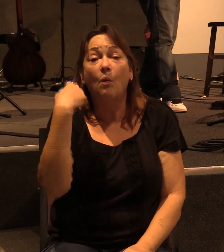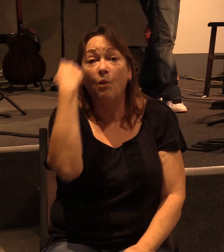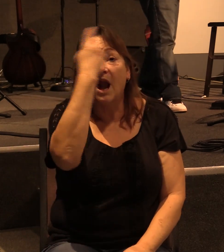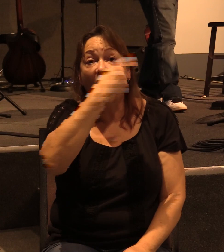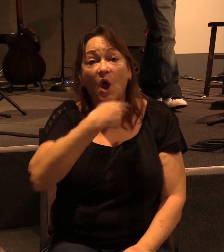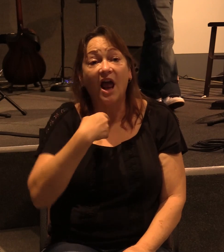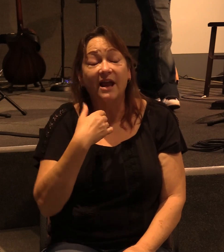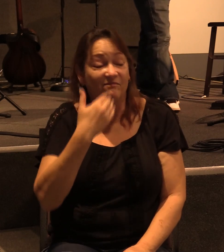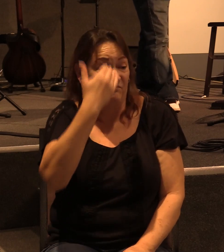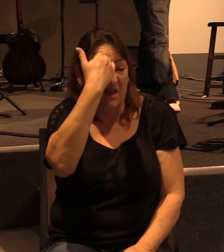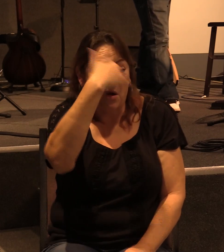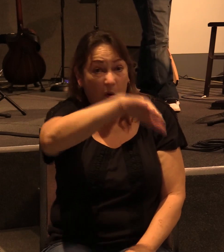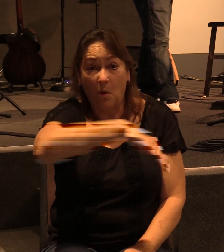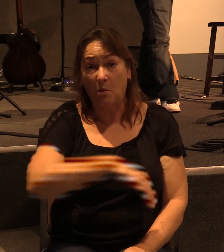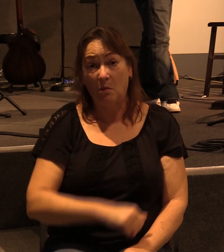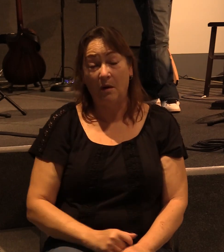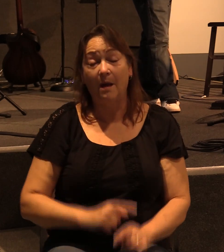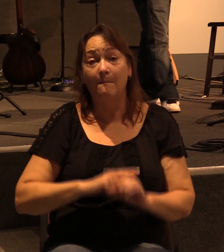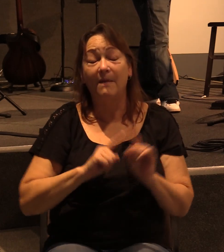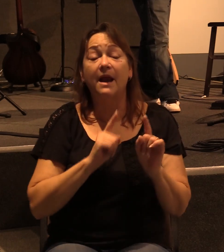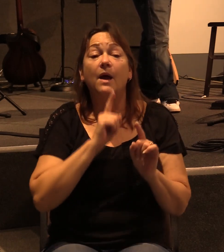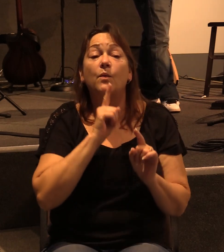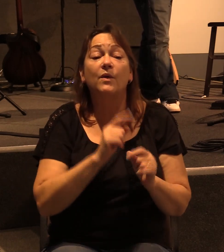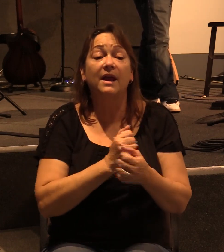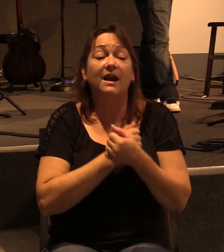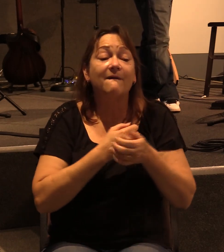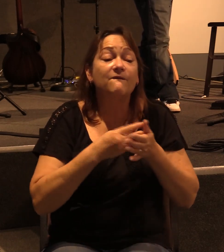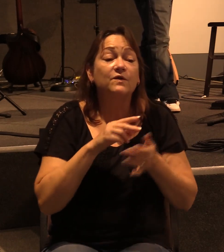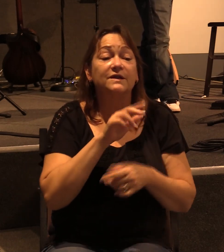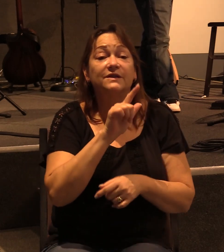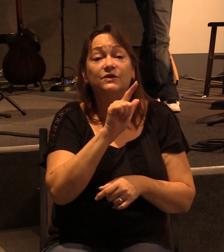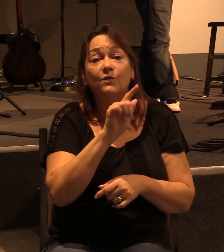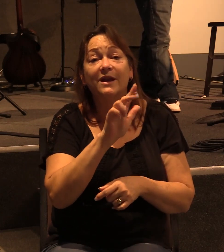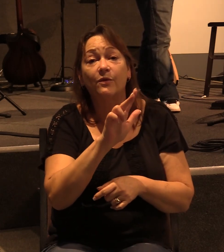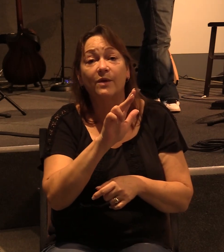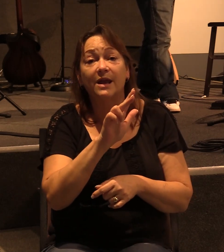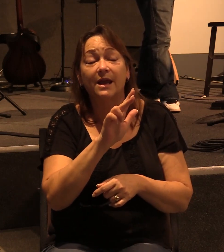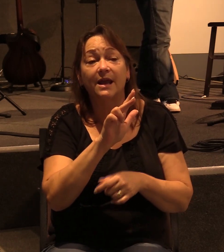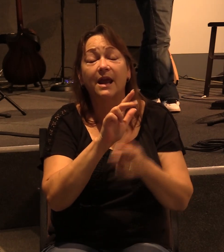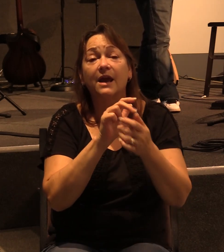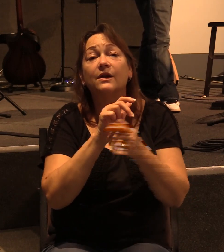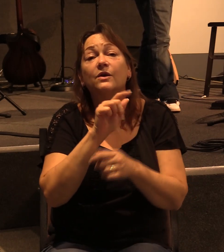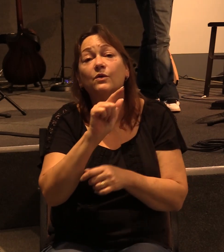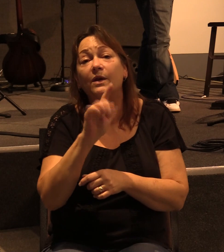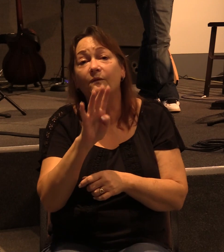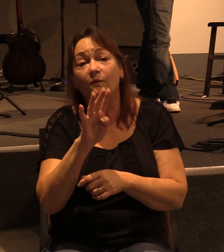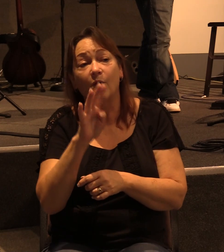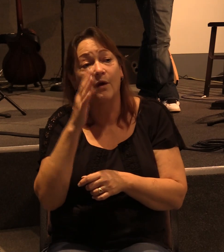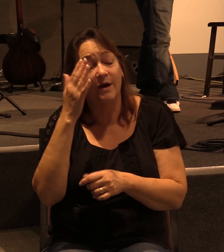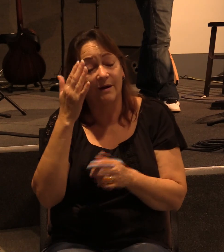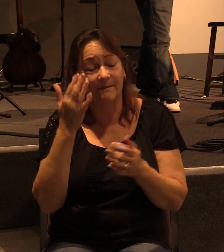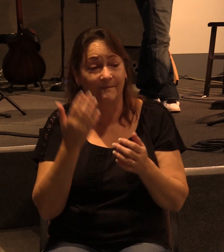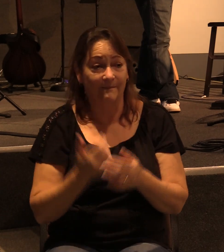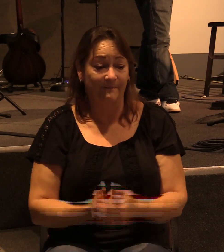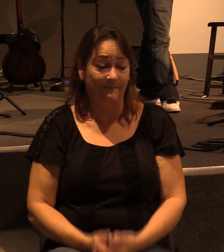what I look like. But I really love verses 23, and especially 24, and here's why.